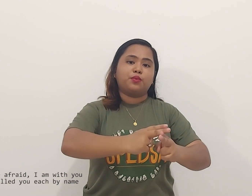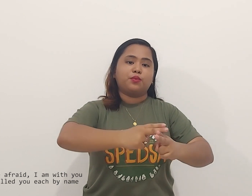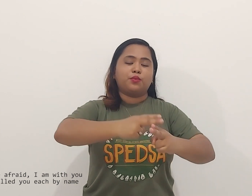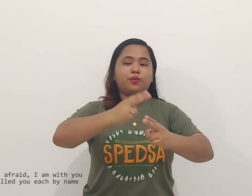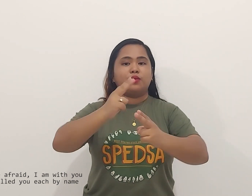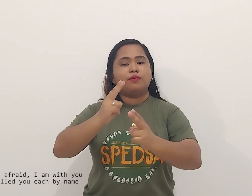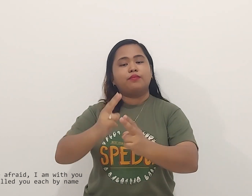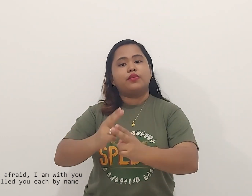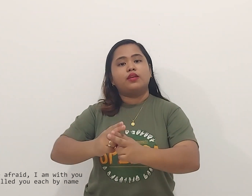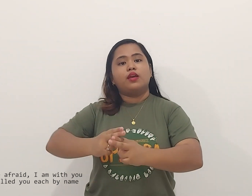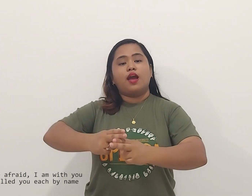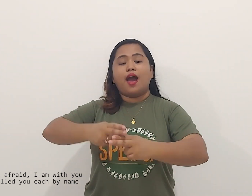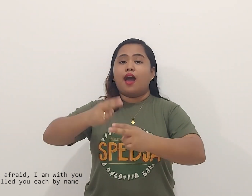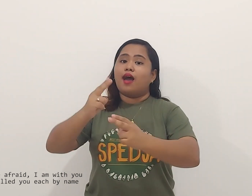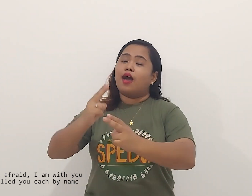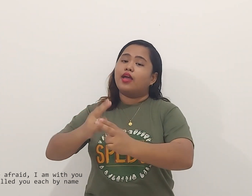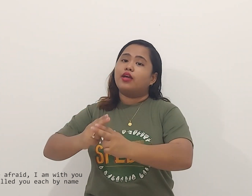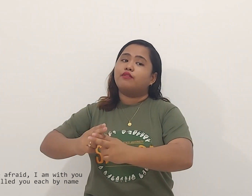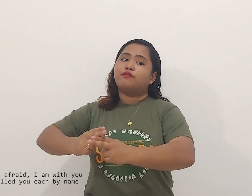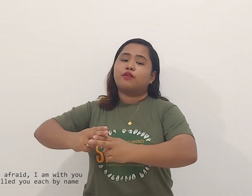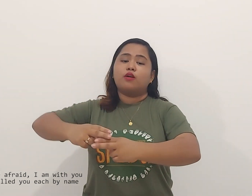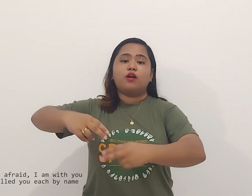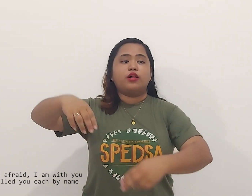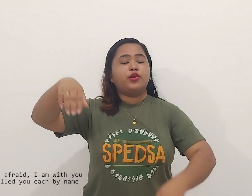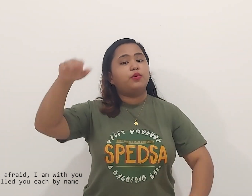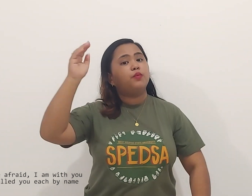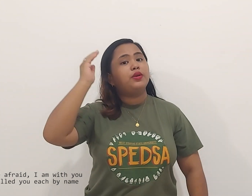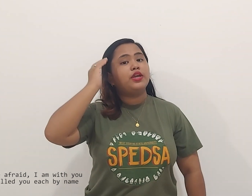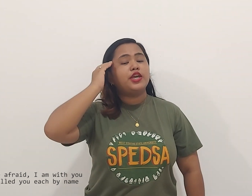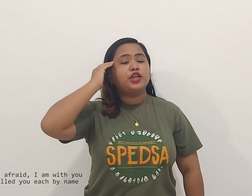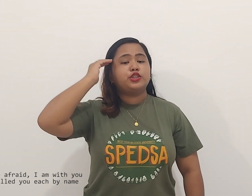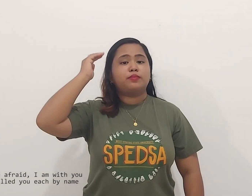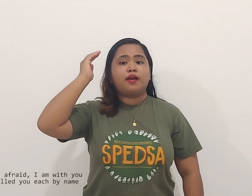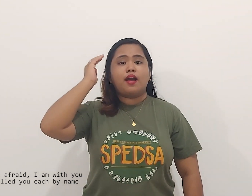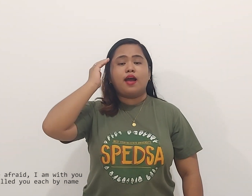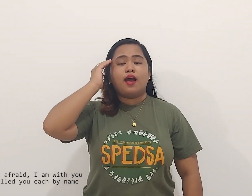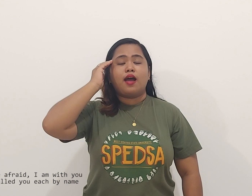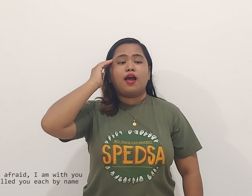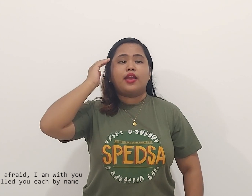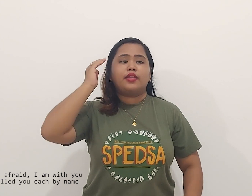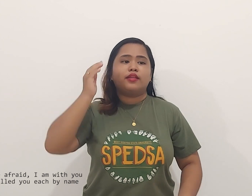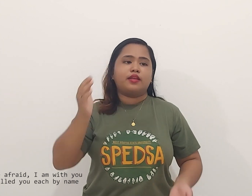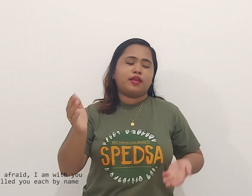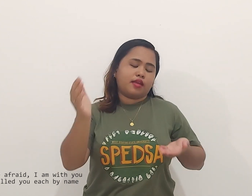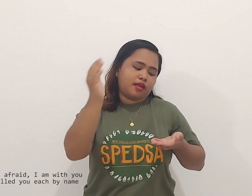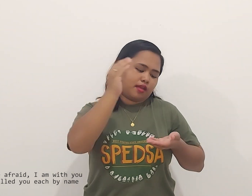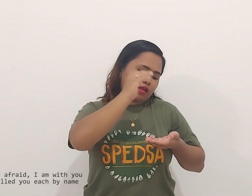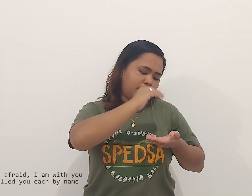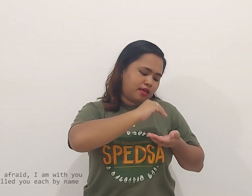I have called you each by name,